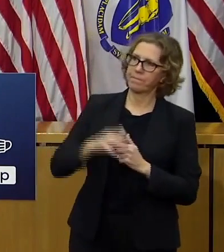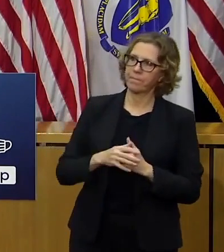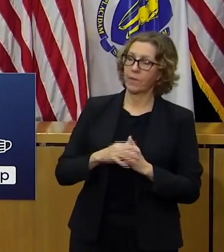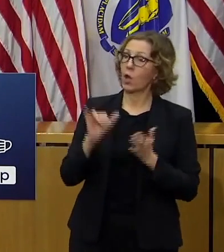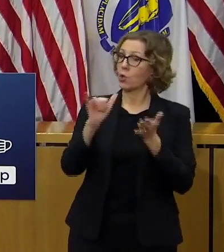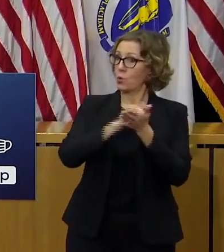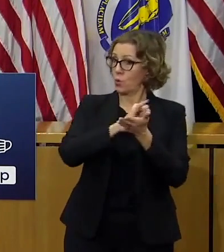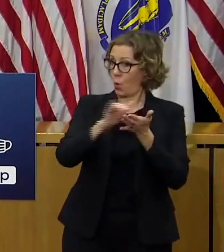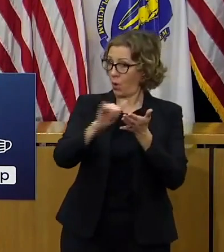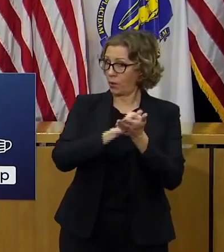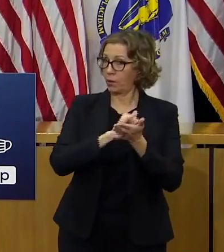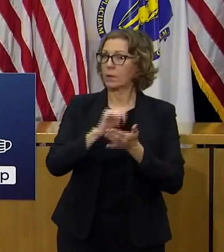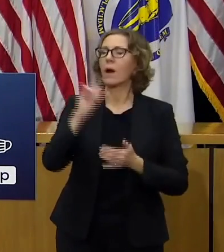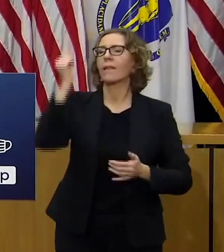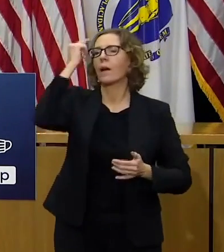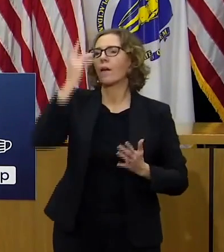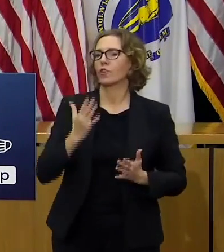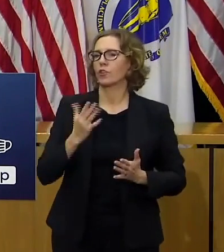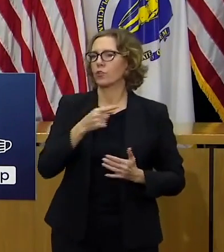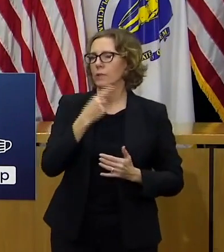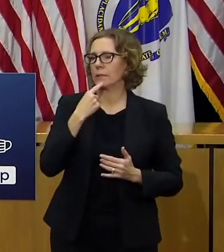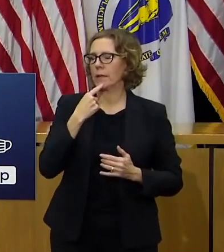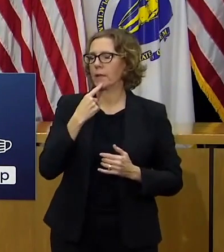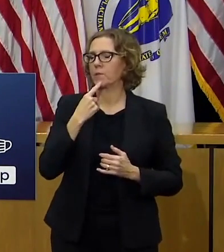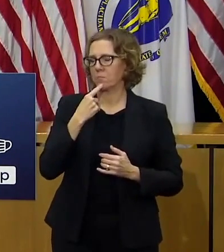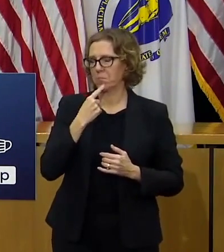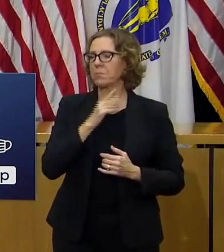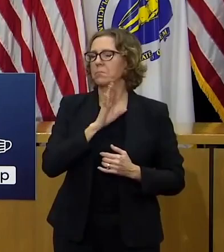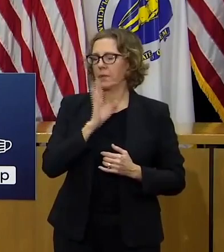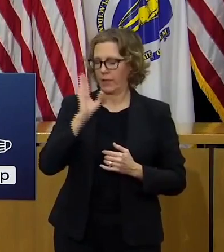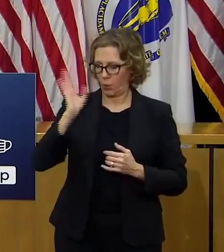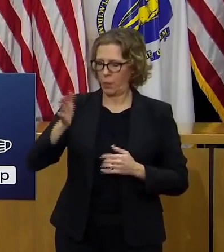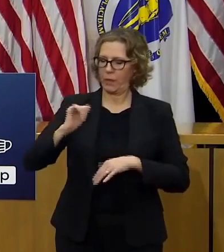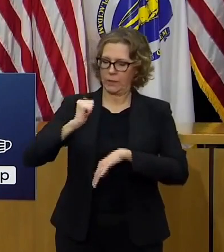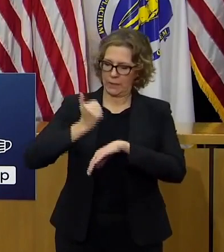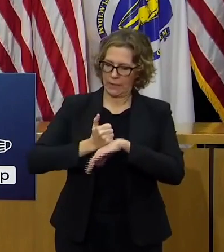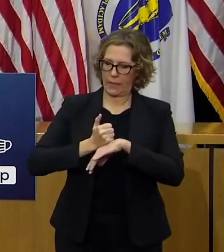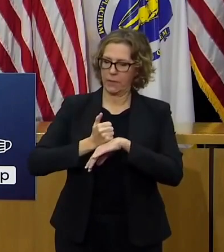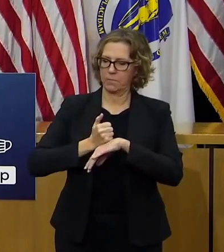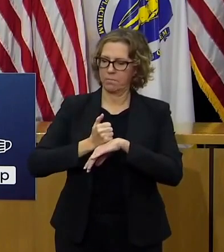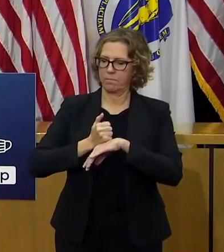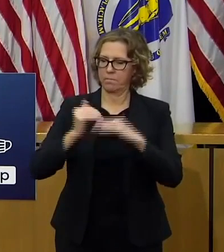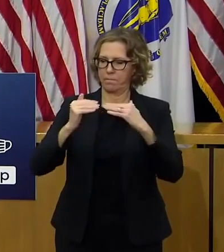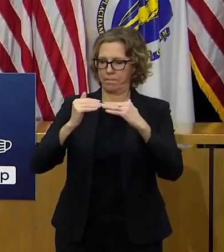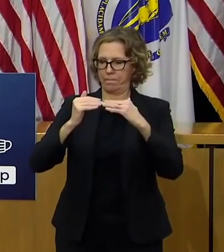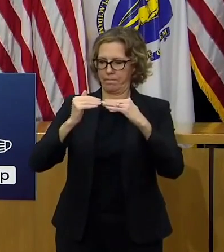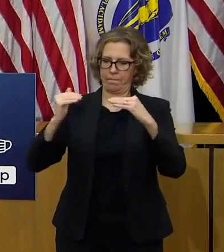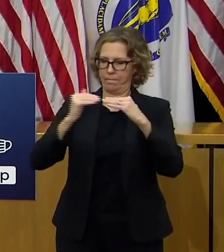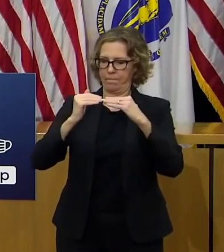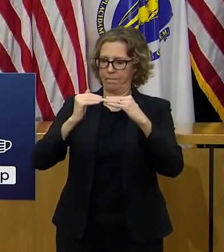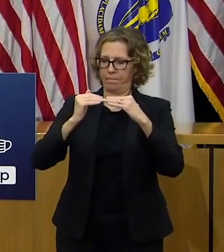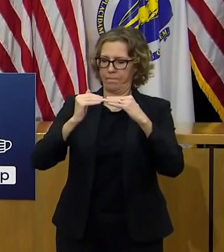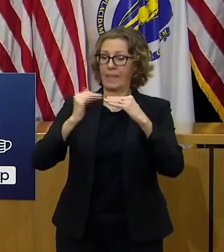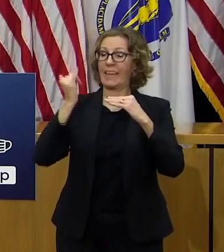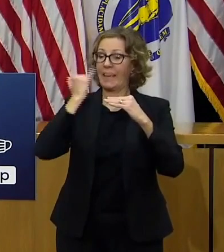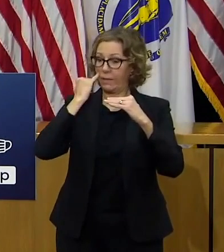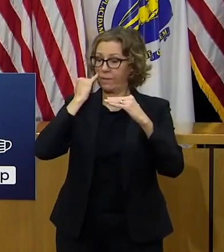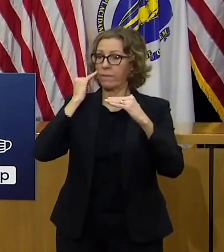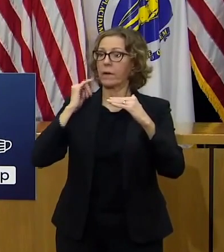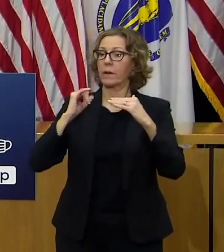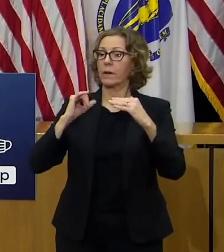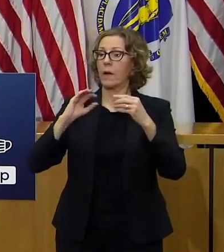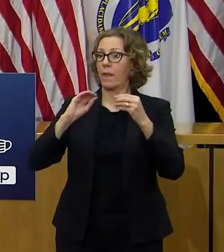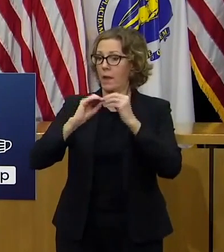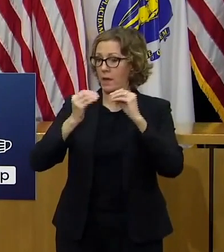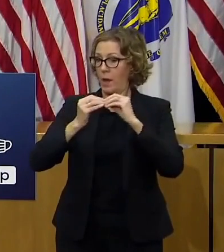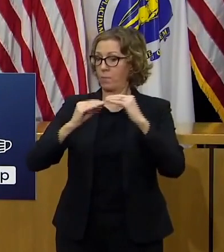he was putting in a trigger possible capacity to reach a certain point in the city or in certain regions in the state would eliminate or